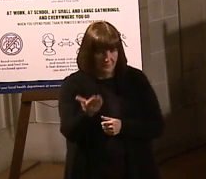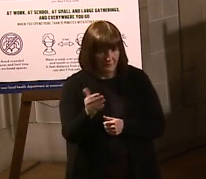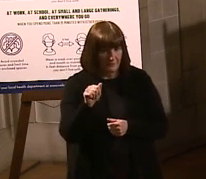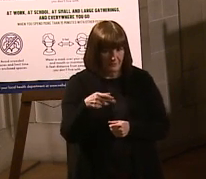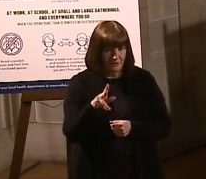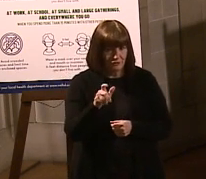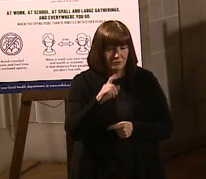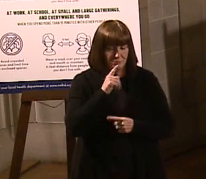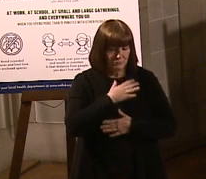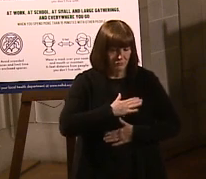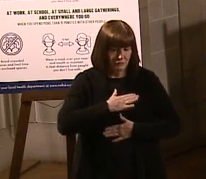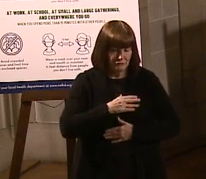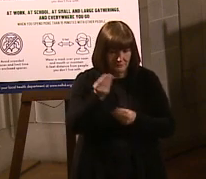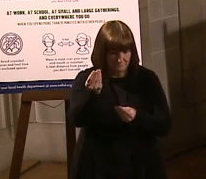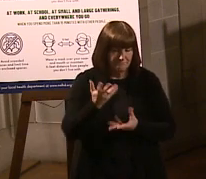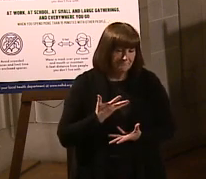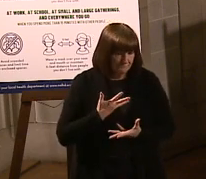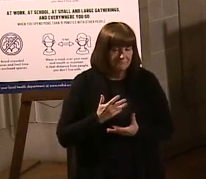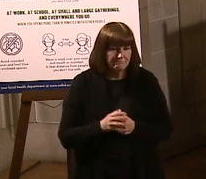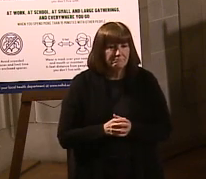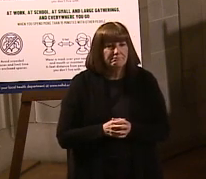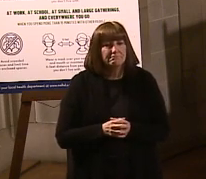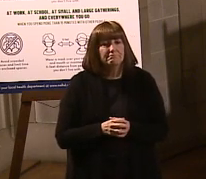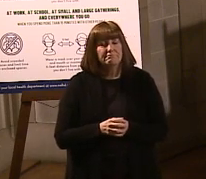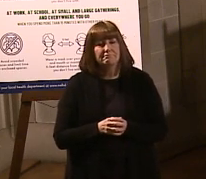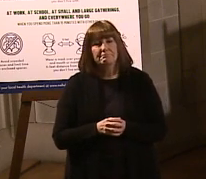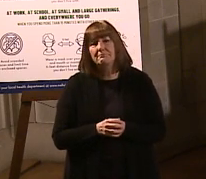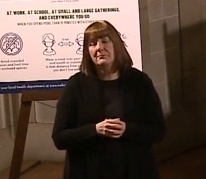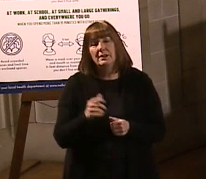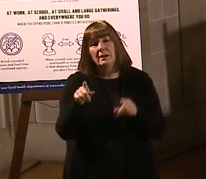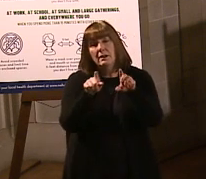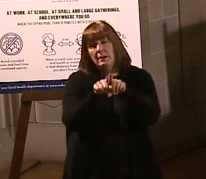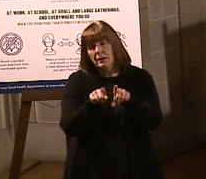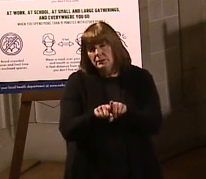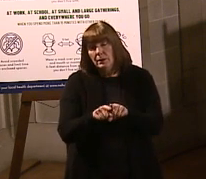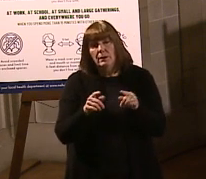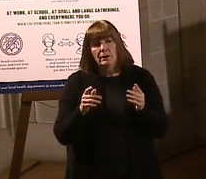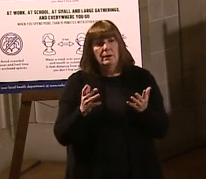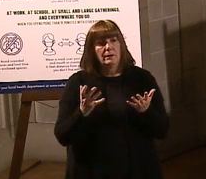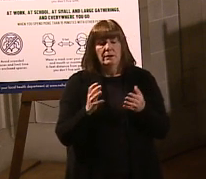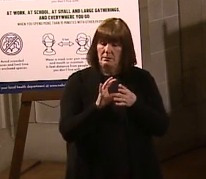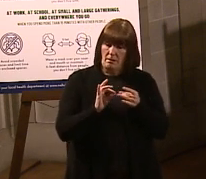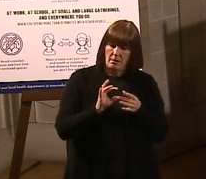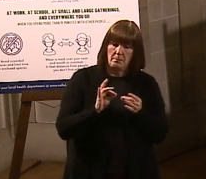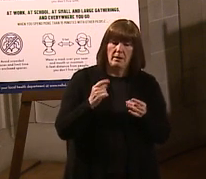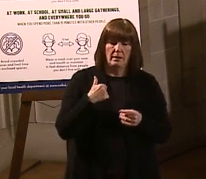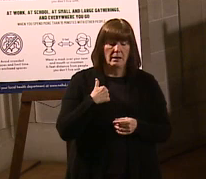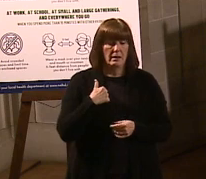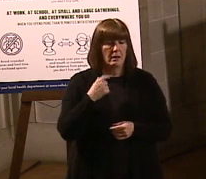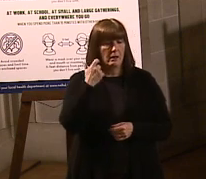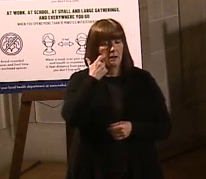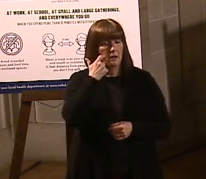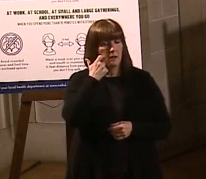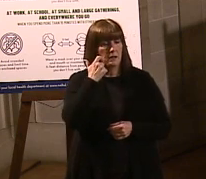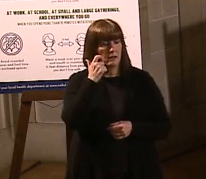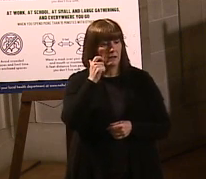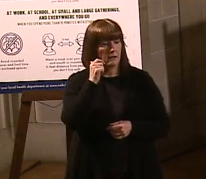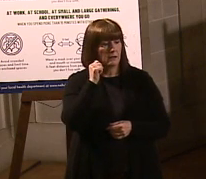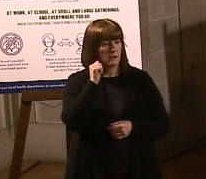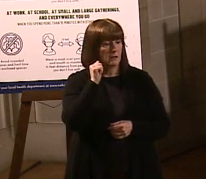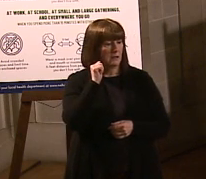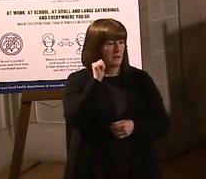much, Ashley. appreciate you updating us on the dashboard. Also, I just wanted to make a comment that I was at the